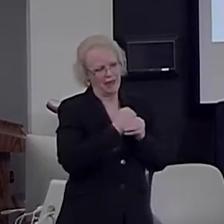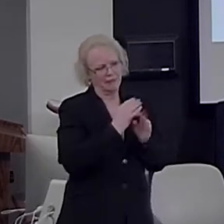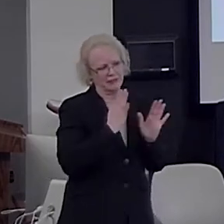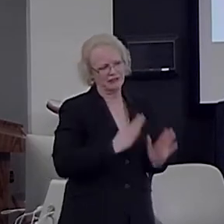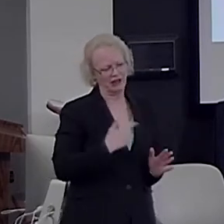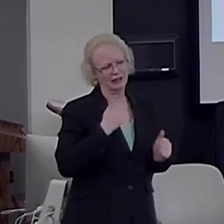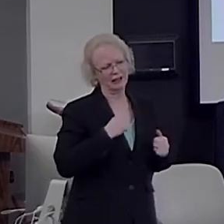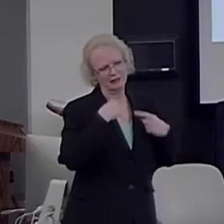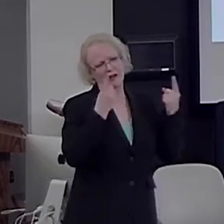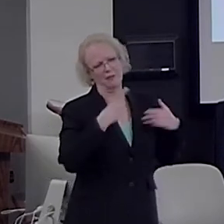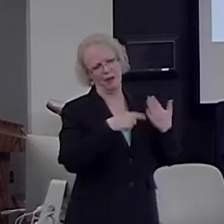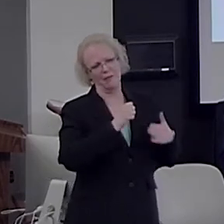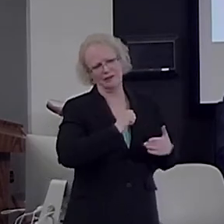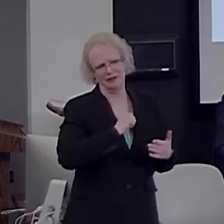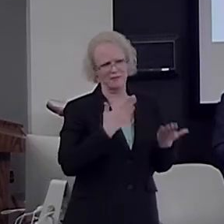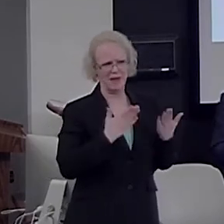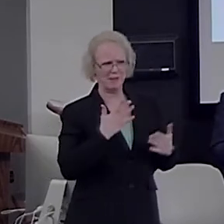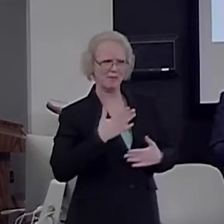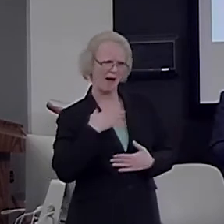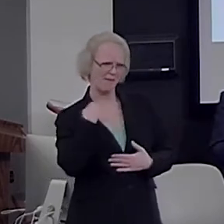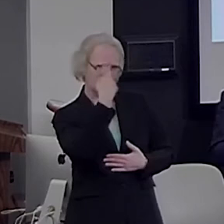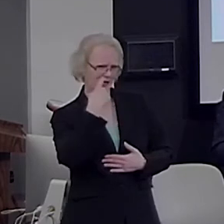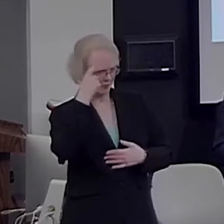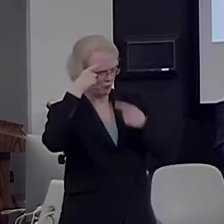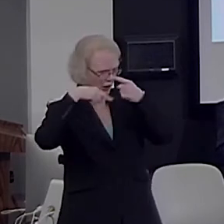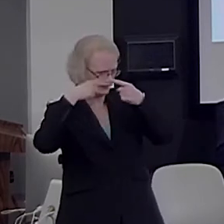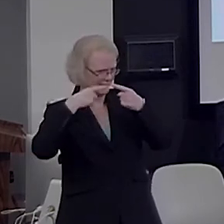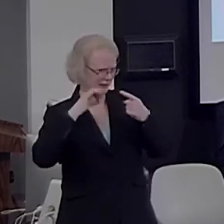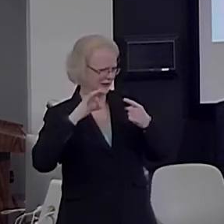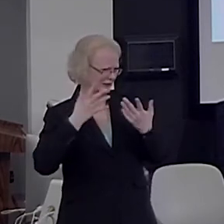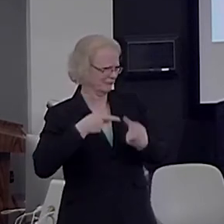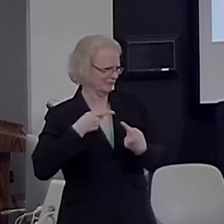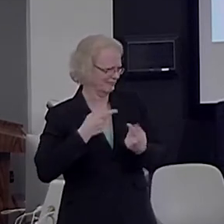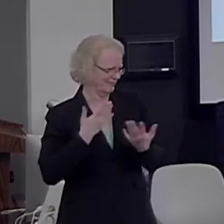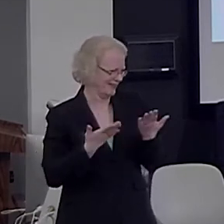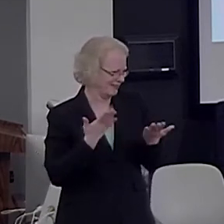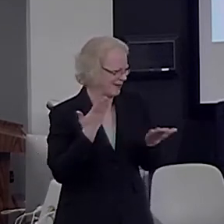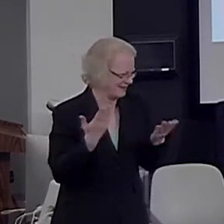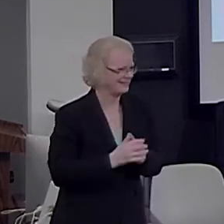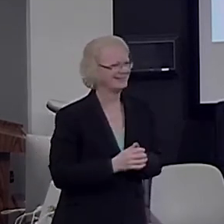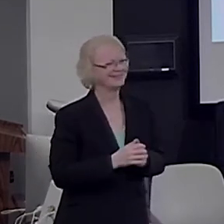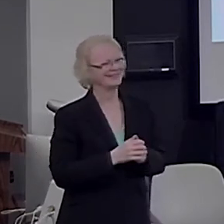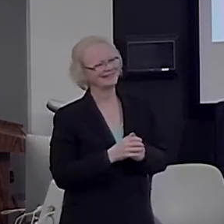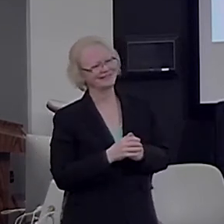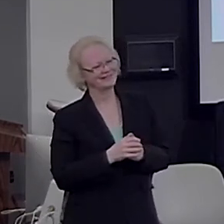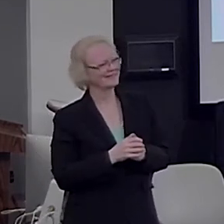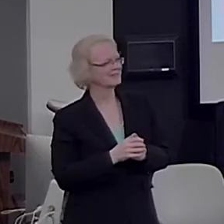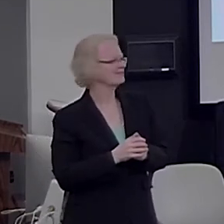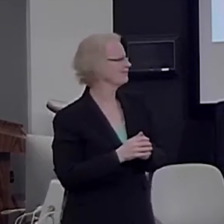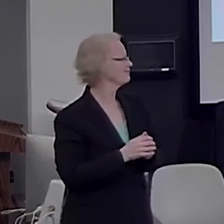so I can say that. So, maybe face processing is one of the challenges here of being a mathematician.